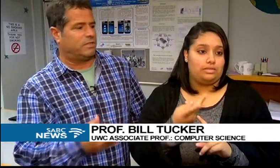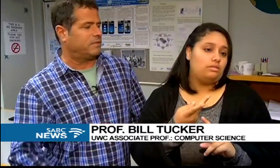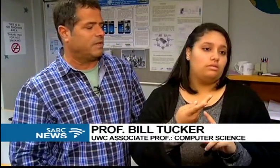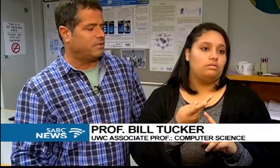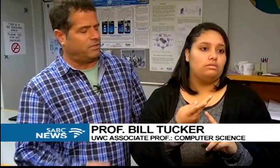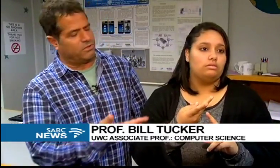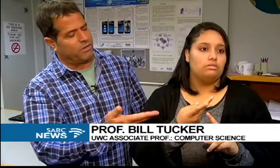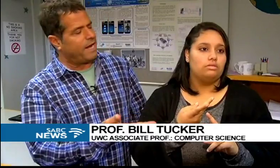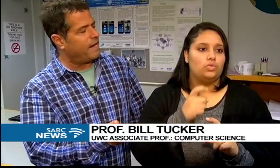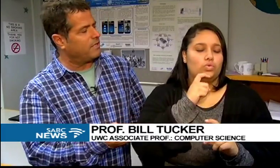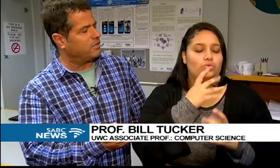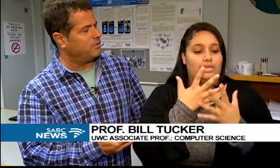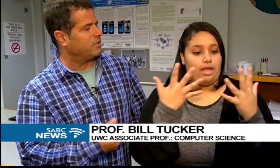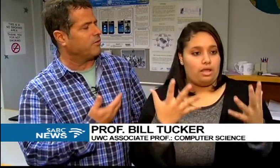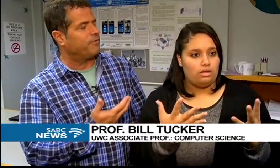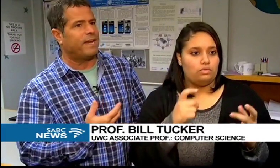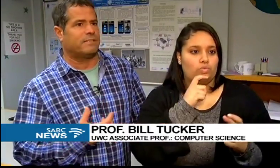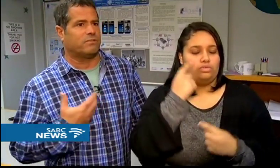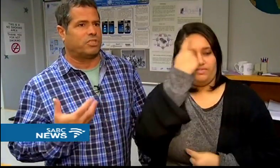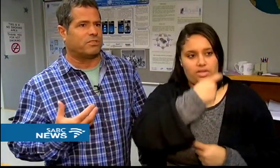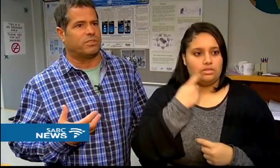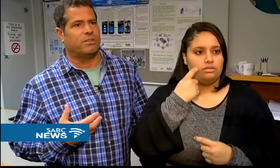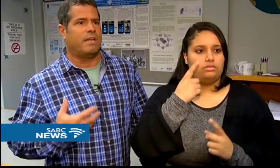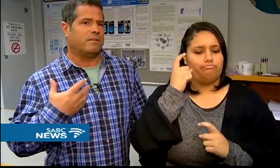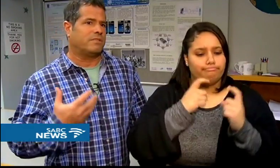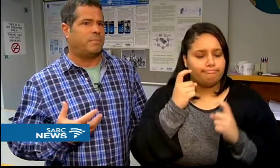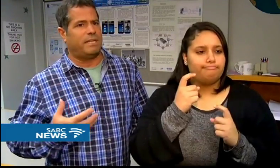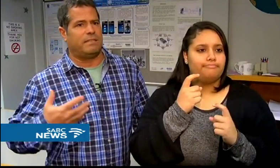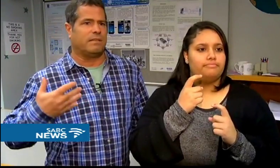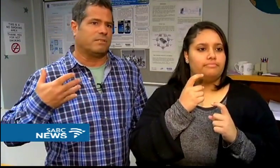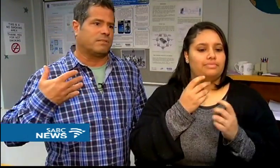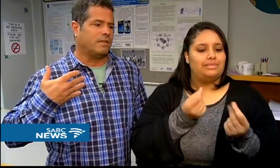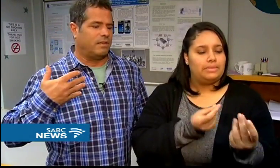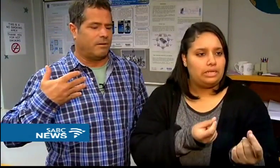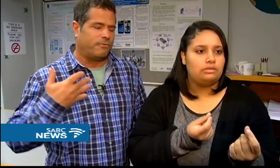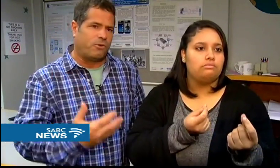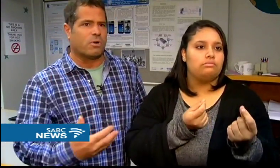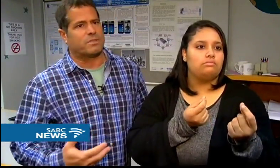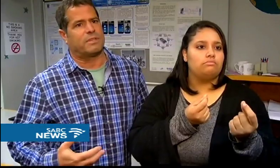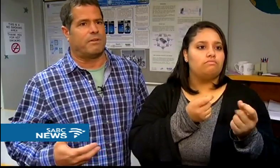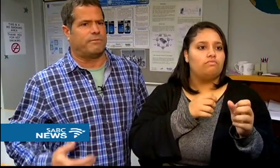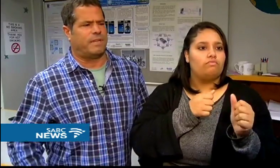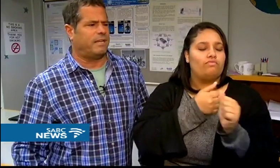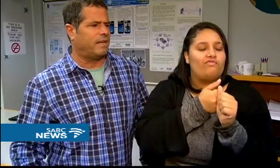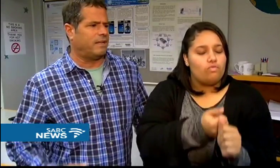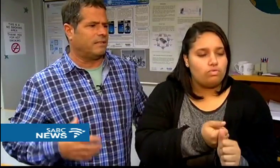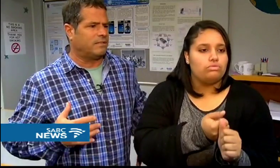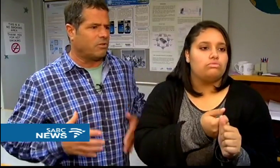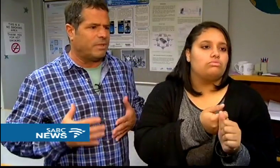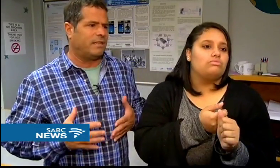she's using her hands, she's using her face, there's gesture, there's speed, there's force, and so